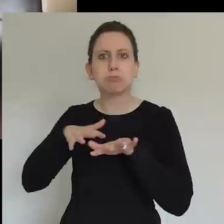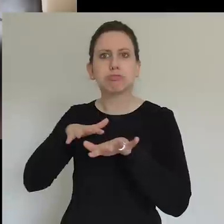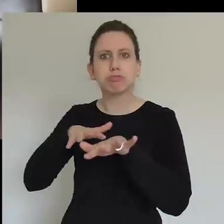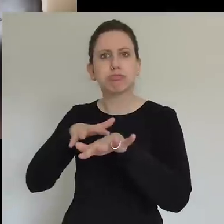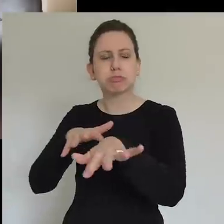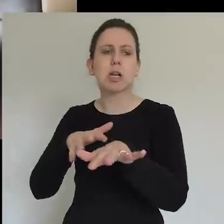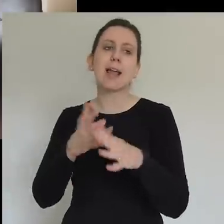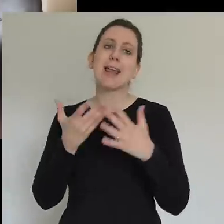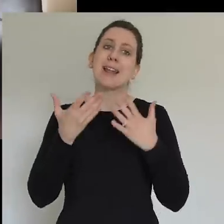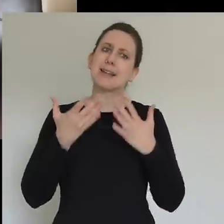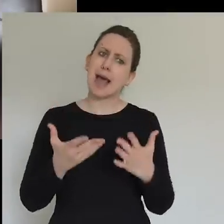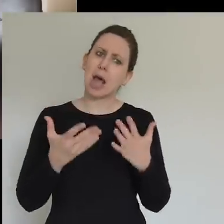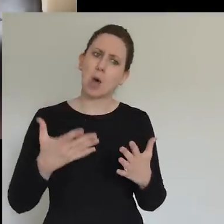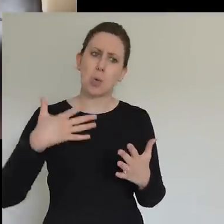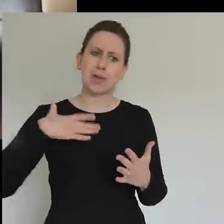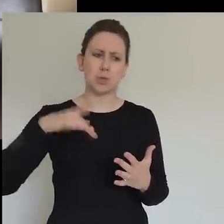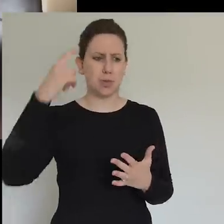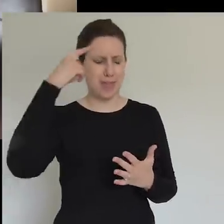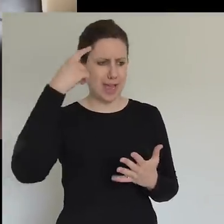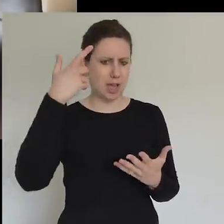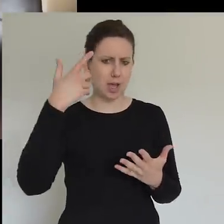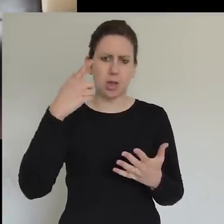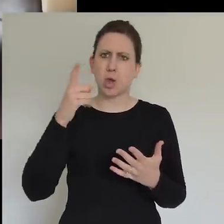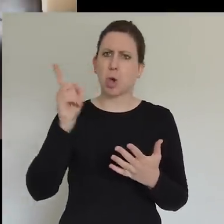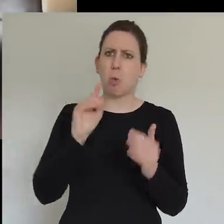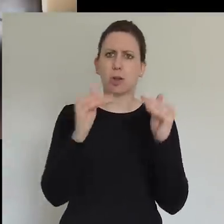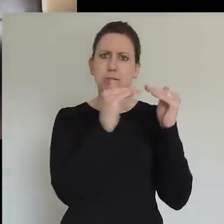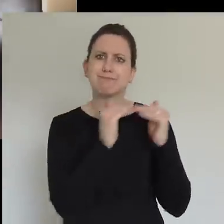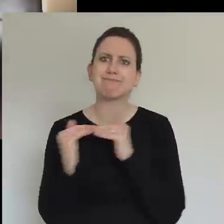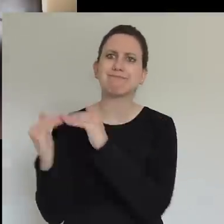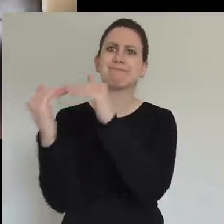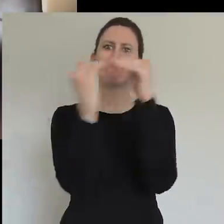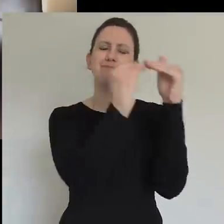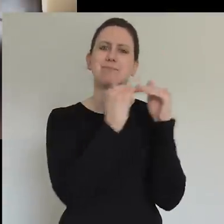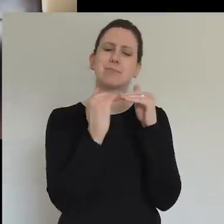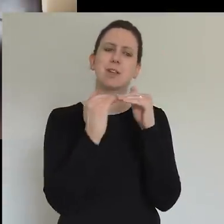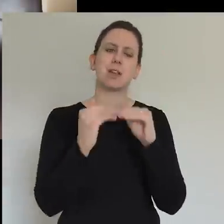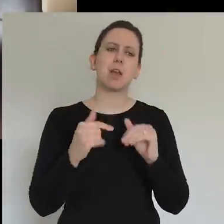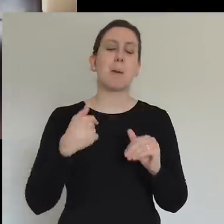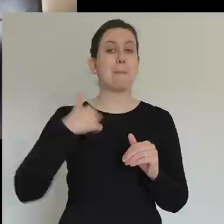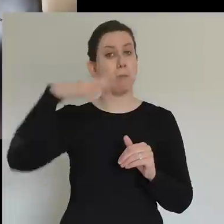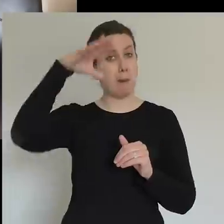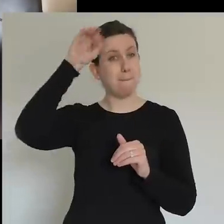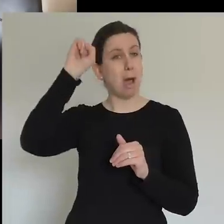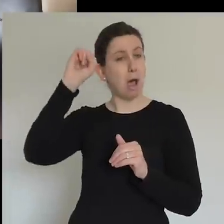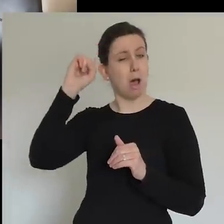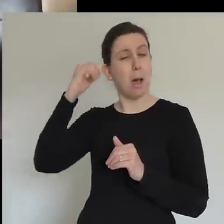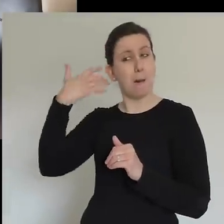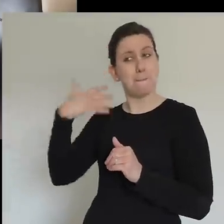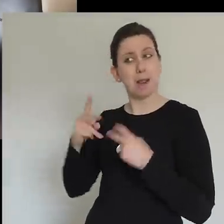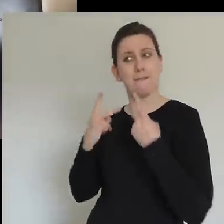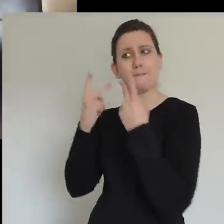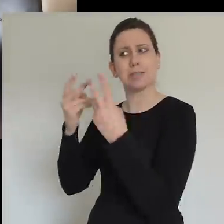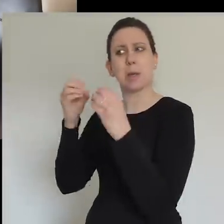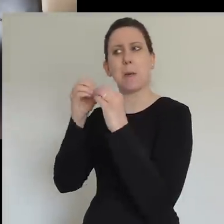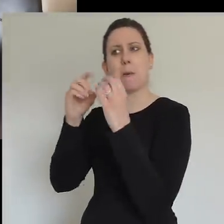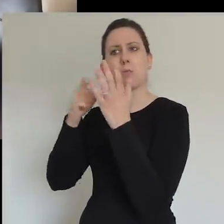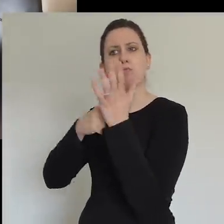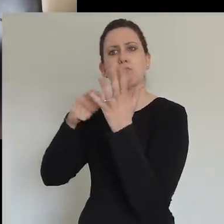Where's this new togetherness coming from? Reminds me of that time I went to visit the Bruderhof, just south of London, in Roberts Bridge. And it really challenged